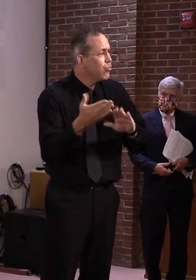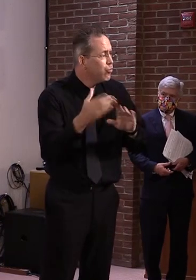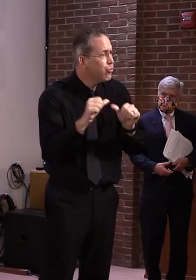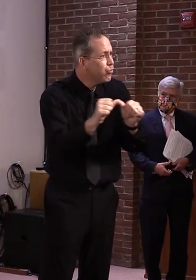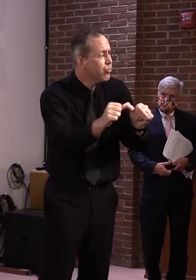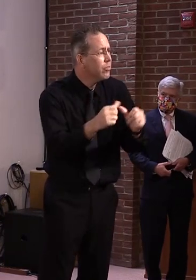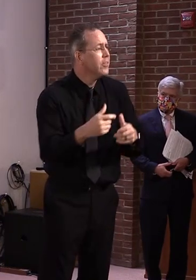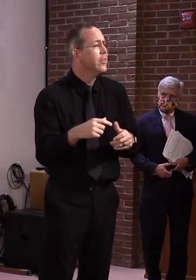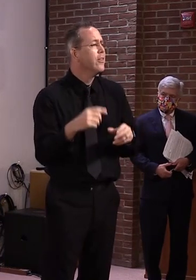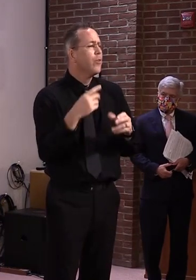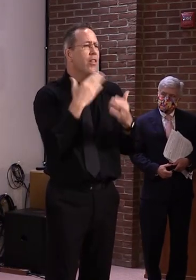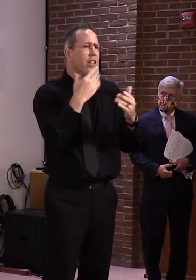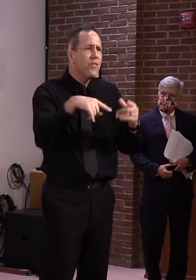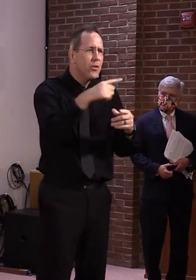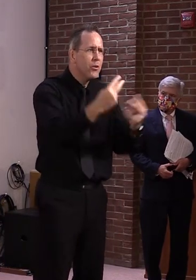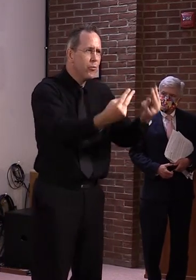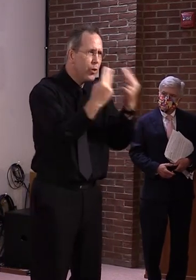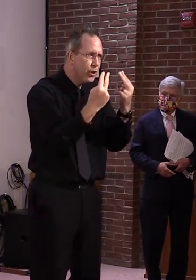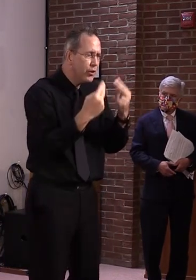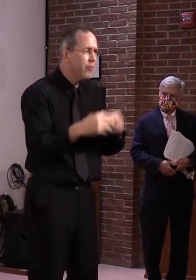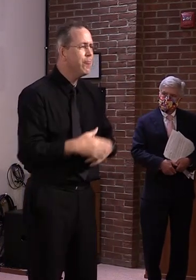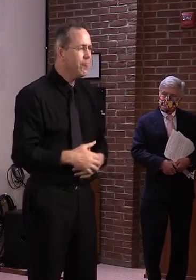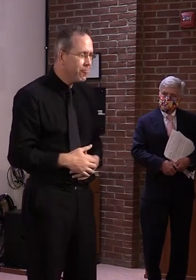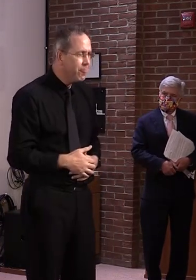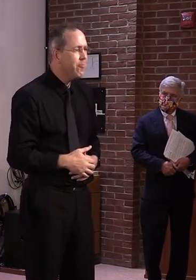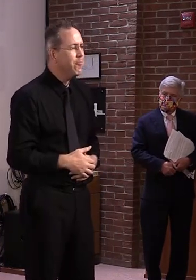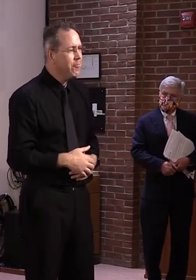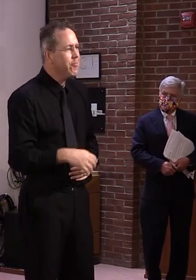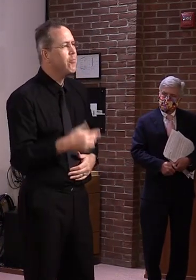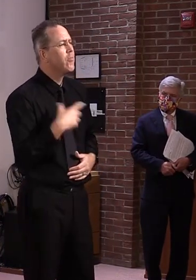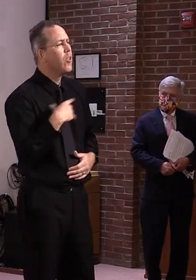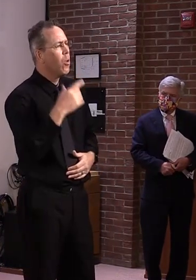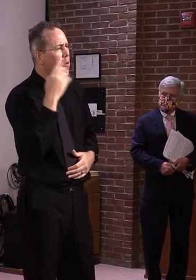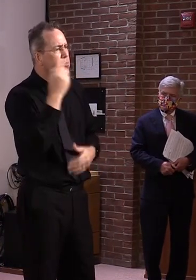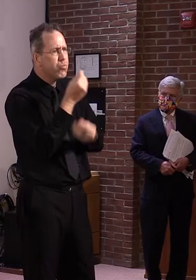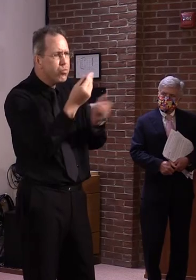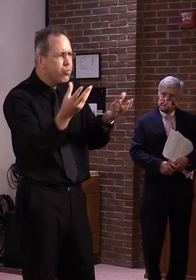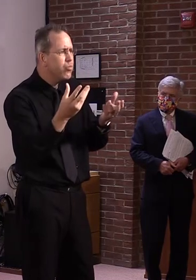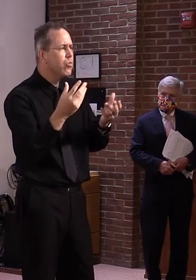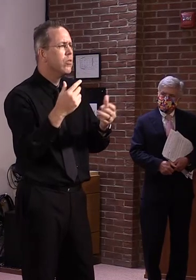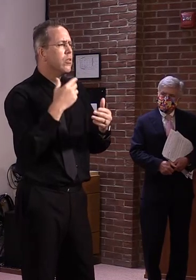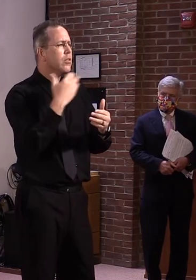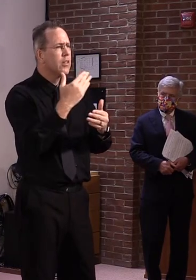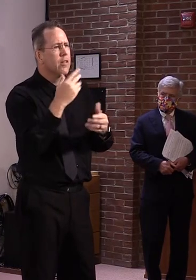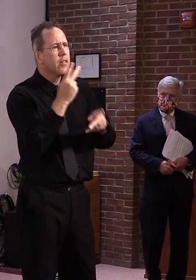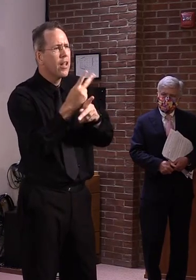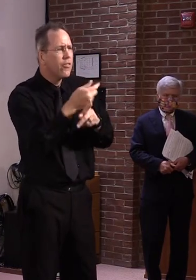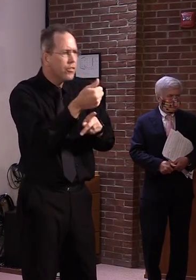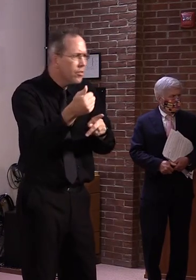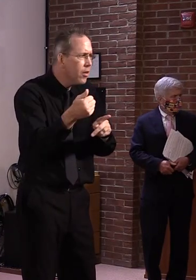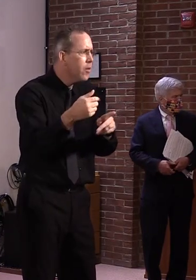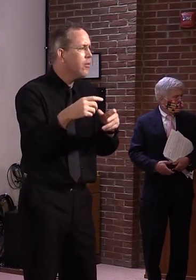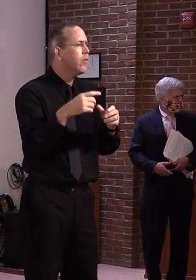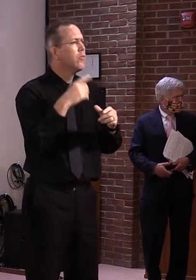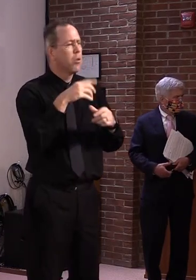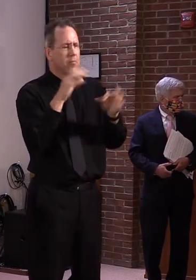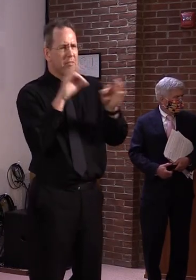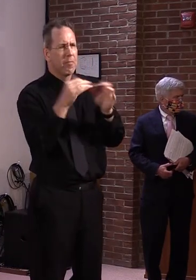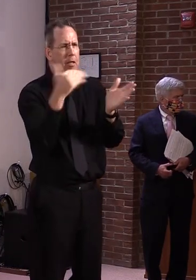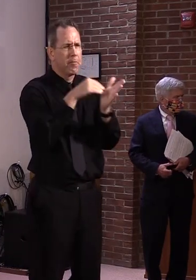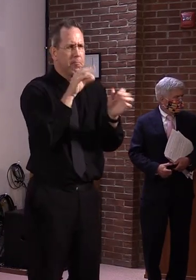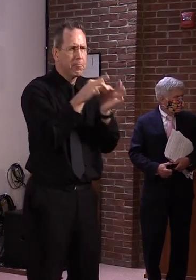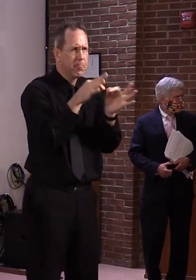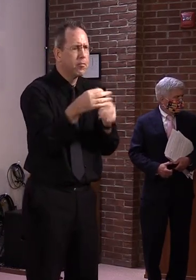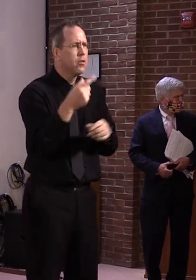thank you all for tuning in. Change in the time or in the days. It will be Tuesdays and Fridays after we get